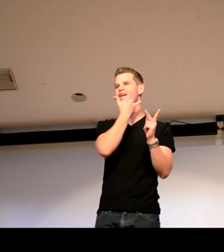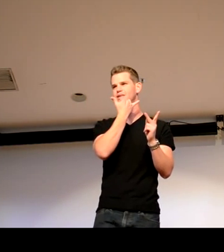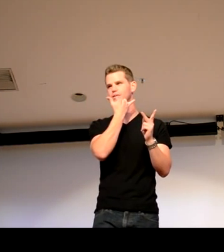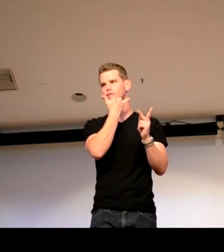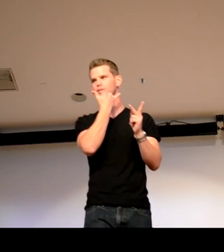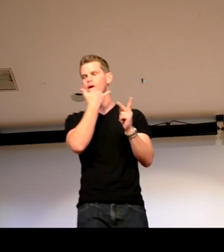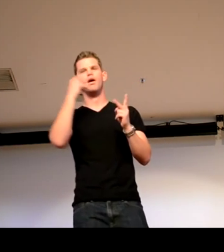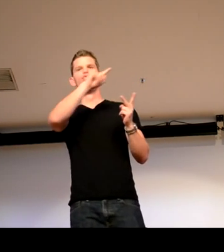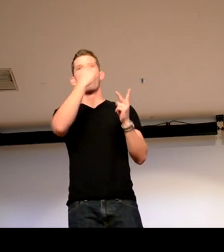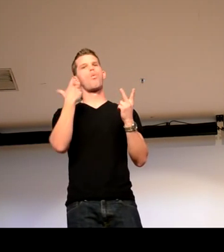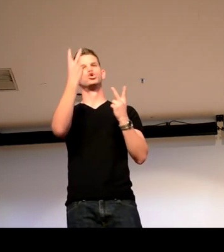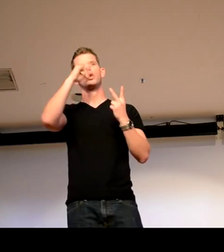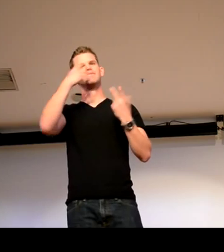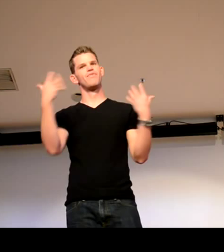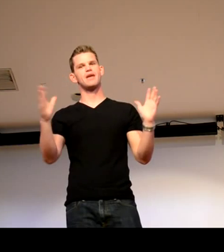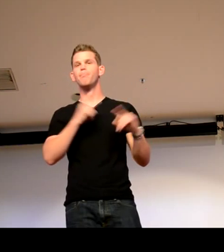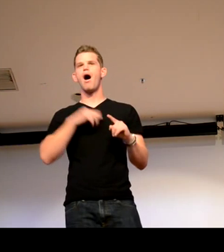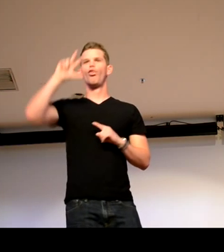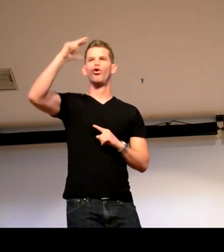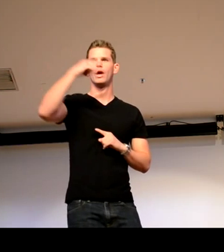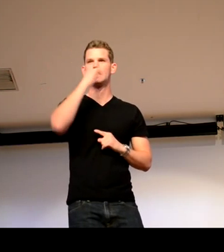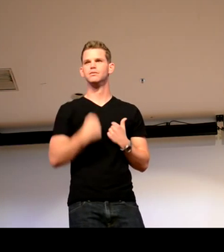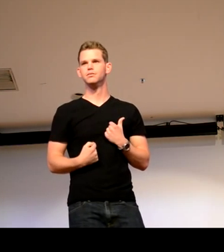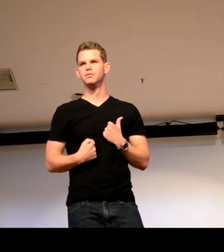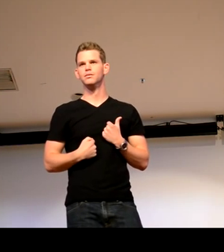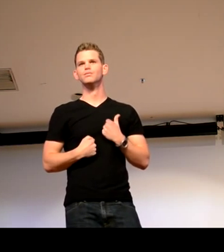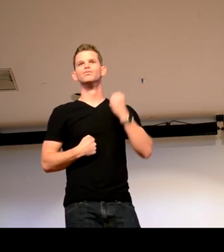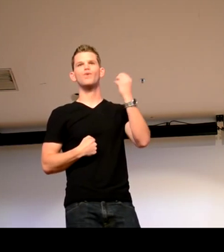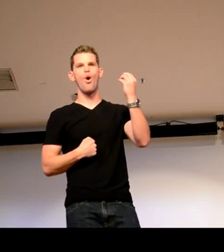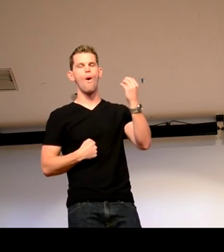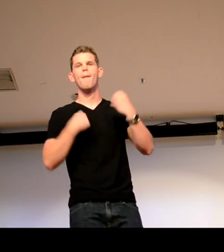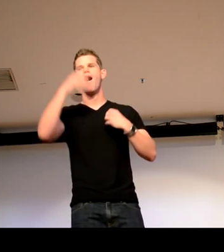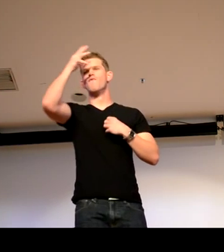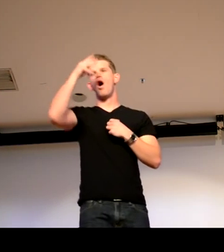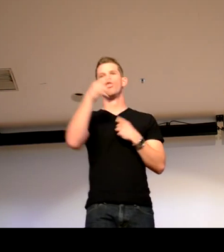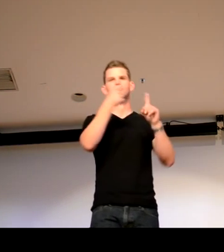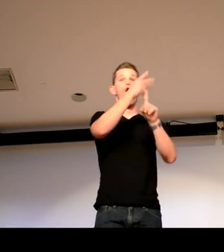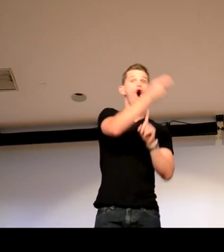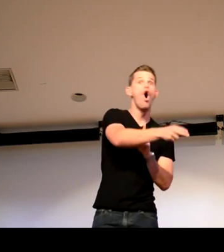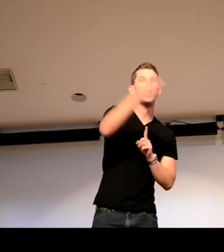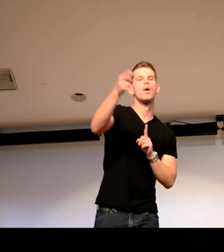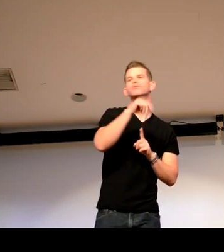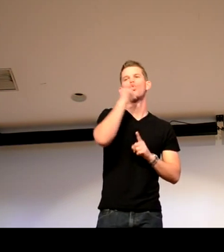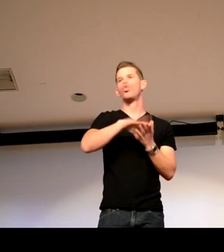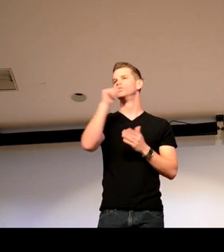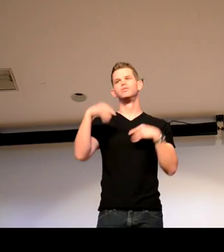you know, I'm not perfect. I was a third child, and my parents didn't know that I was going to be deaf,